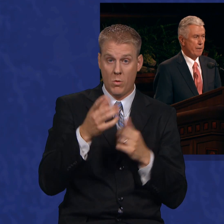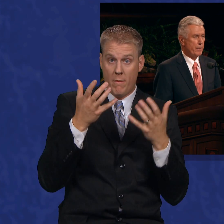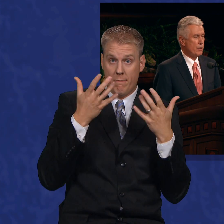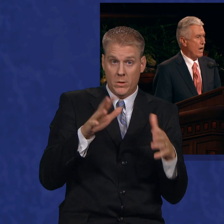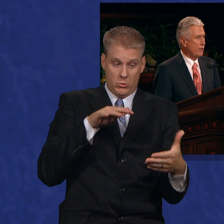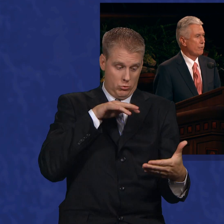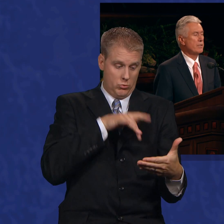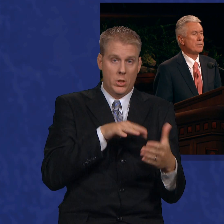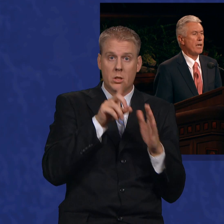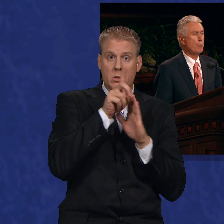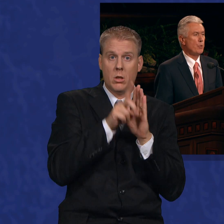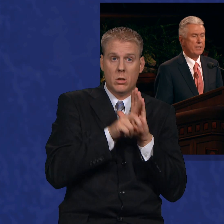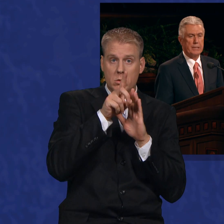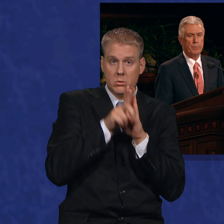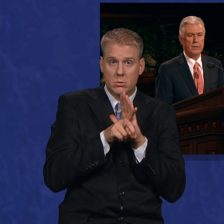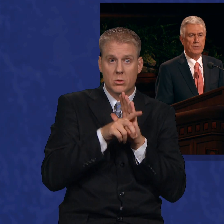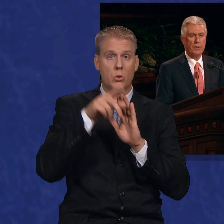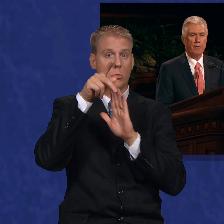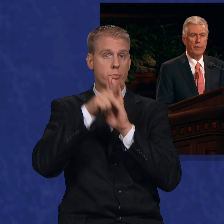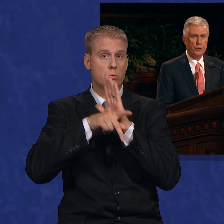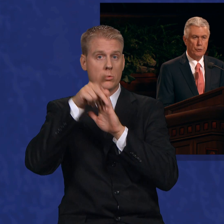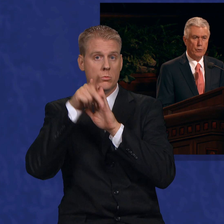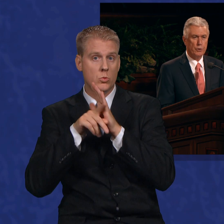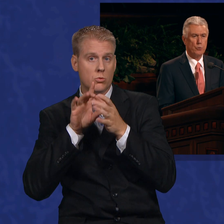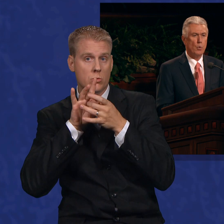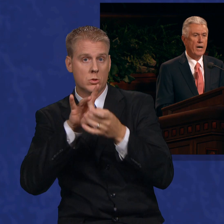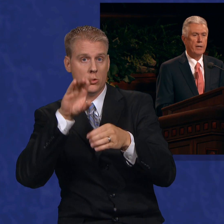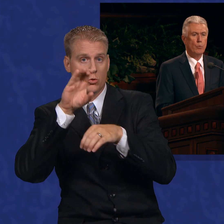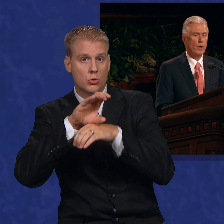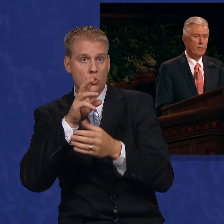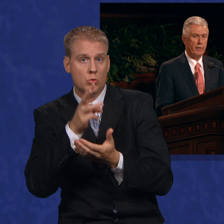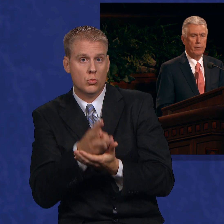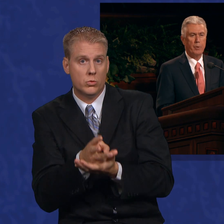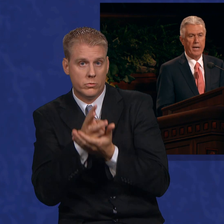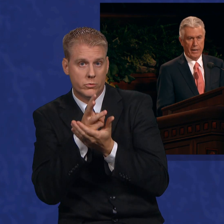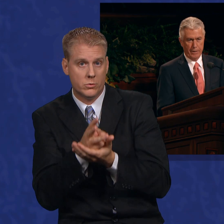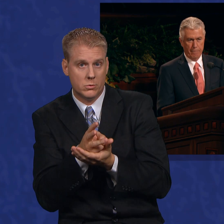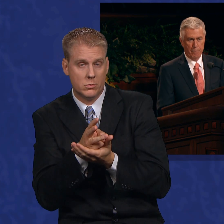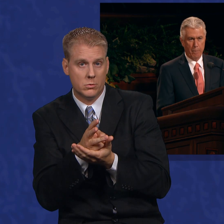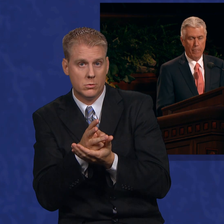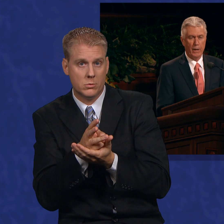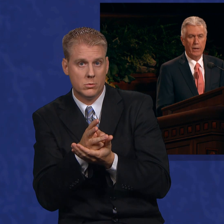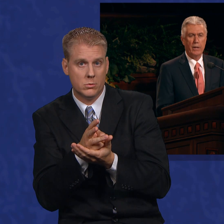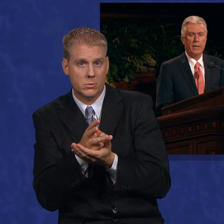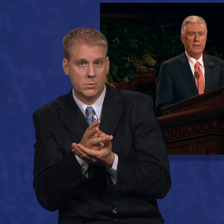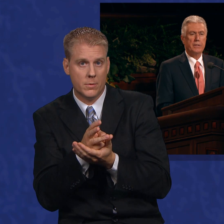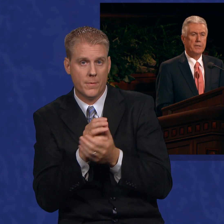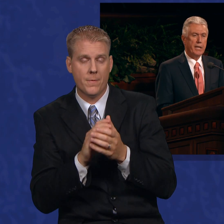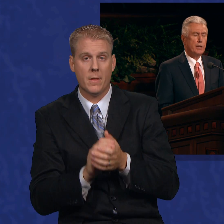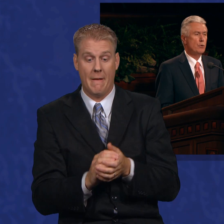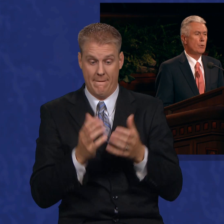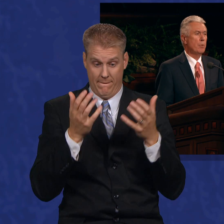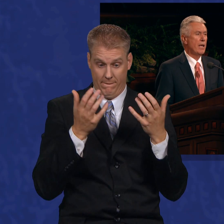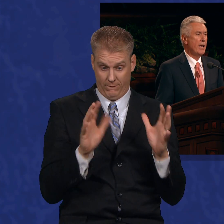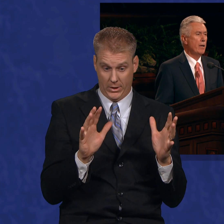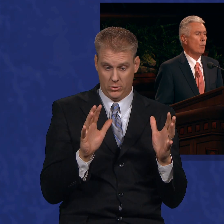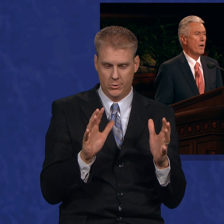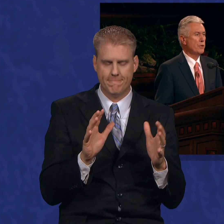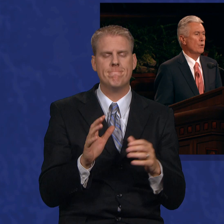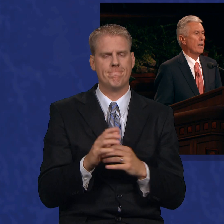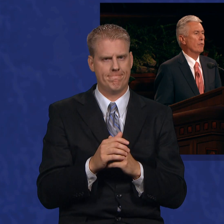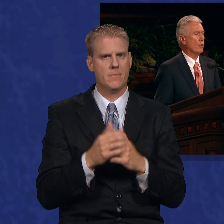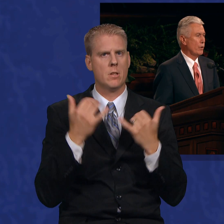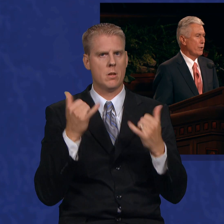studied the doctrines and principles of the Church-wide welfare plan, seek to apply